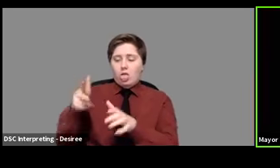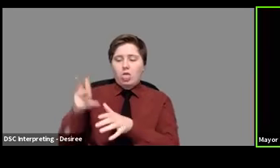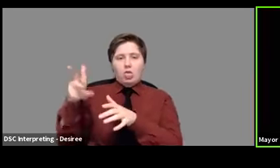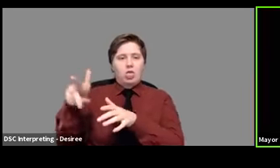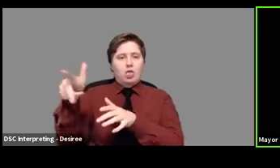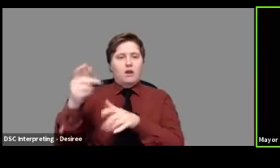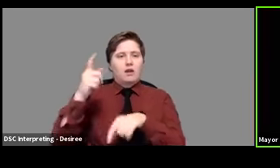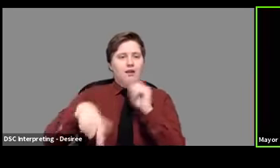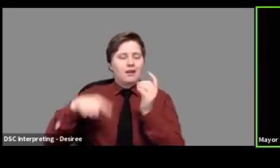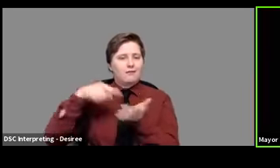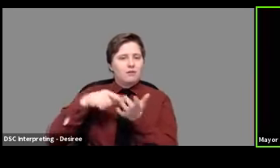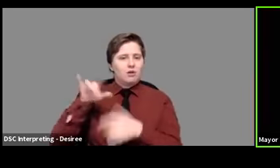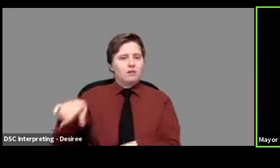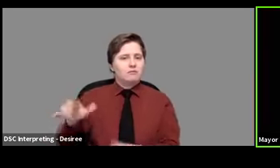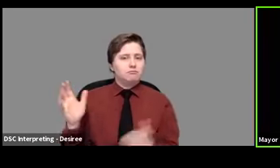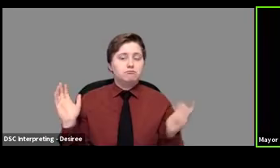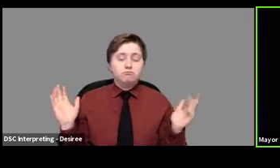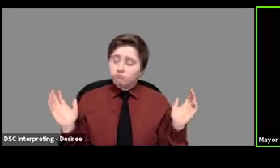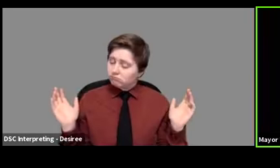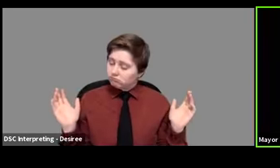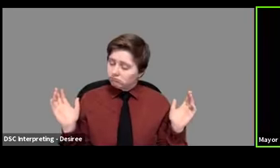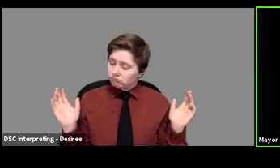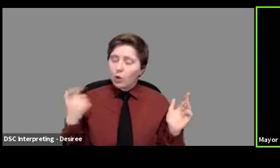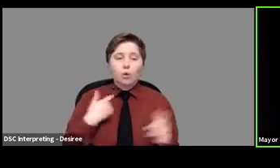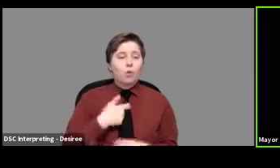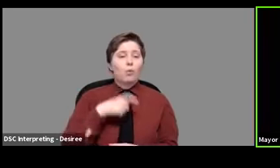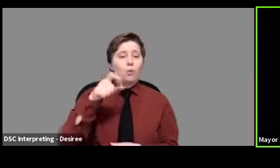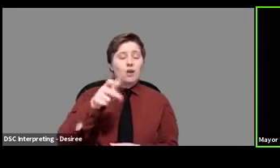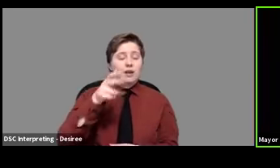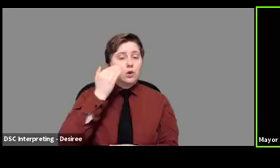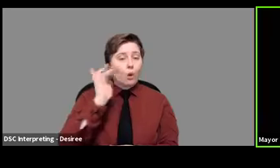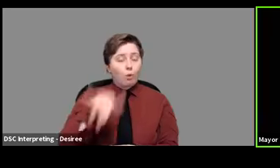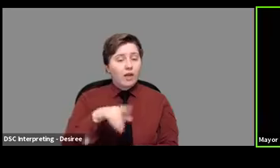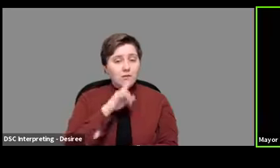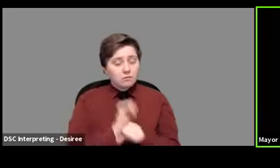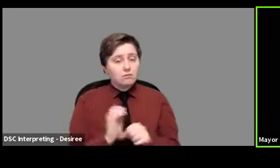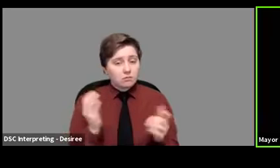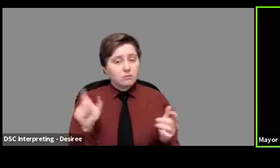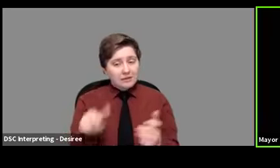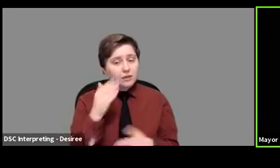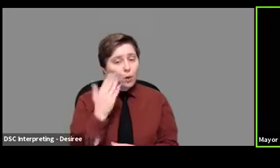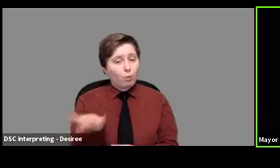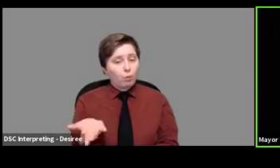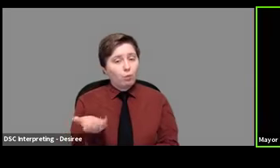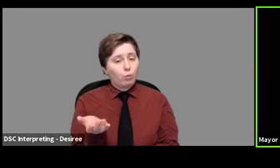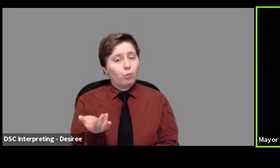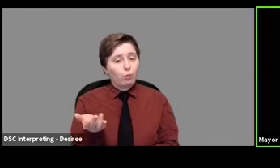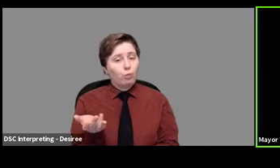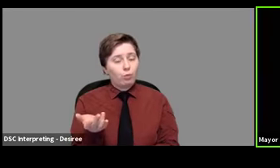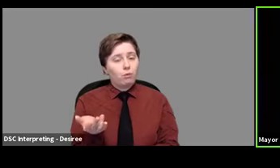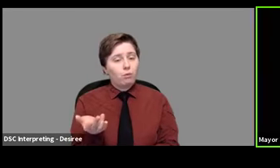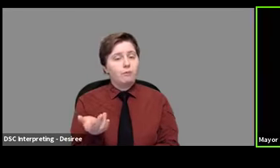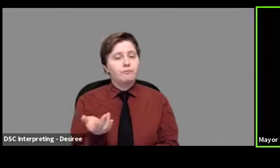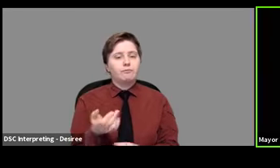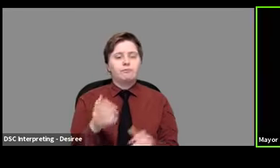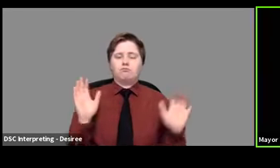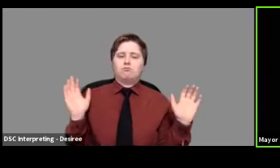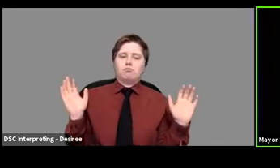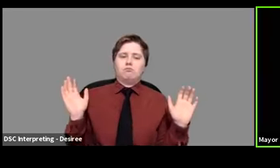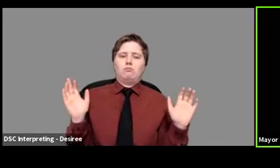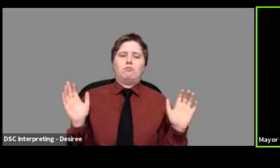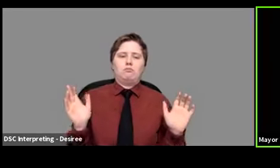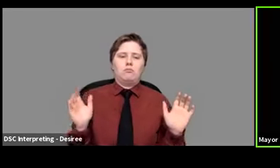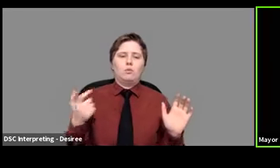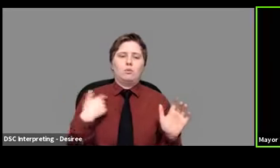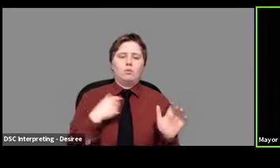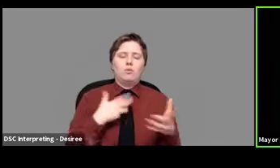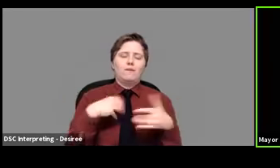afford to pay anything else right now. Okay. We need to hear that truly. Um, so I want to, and I, we're, we're